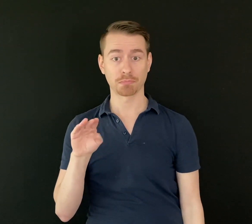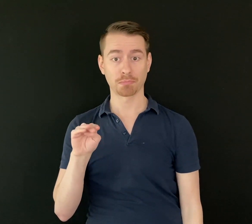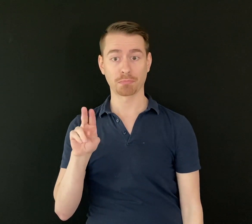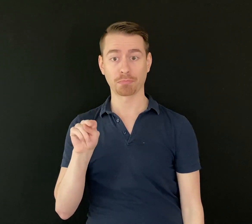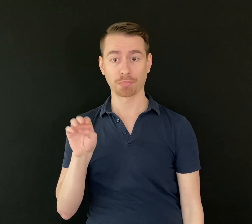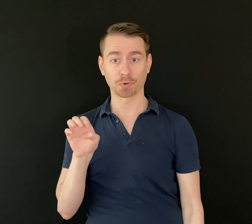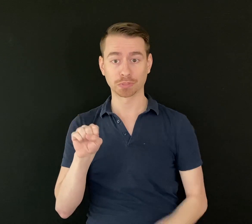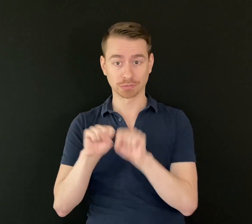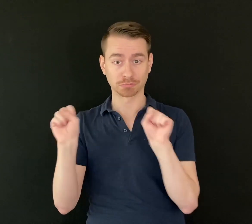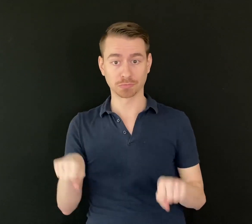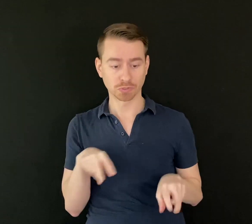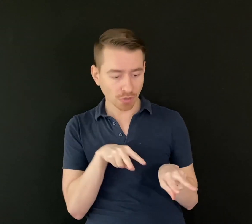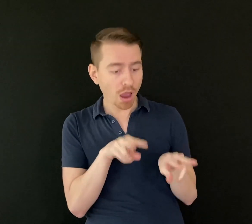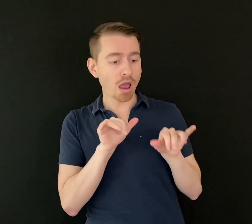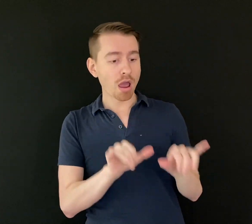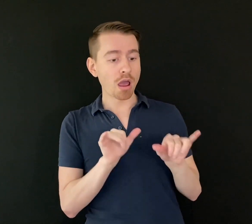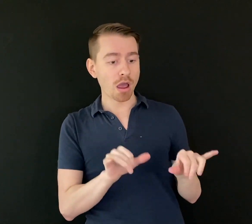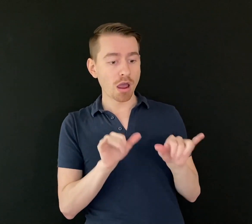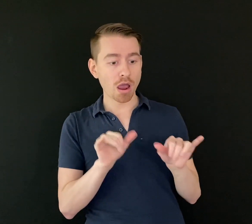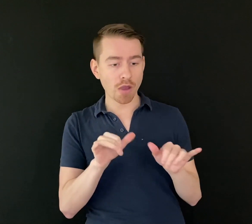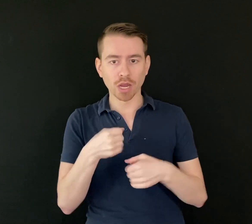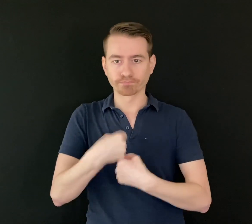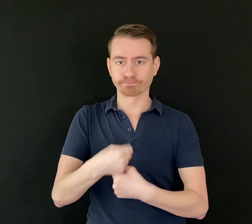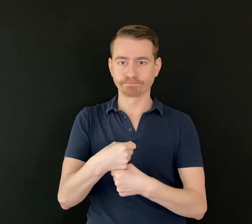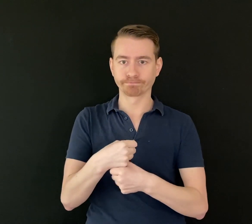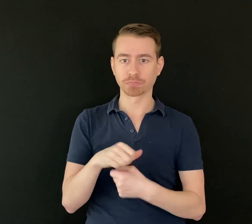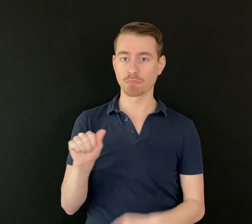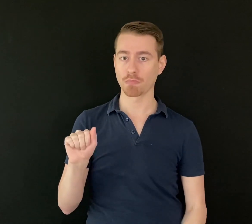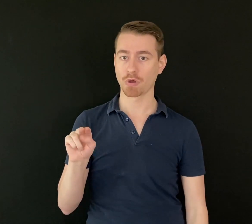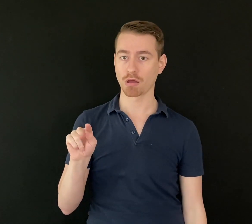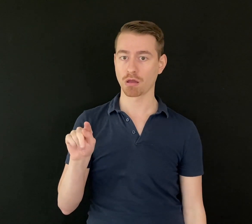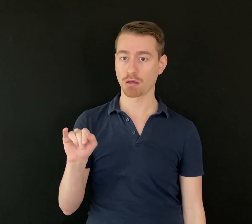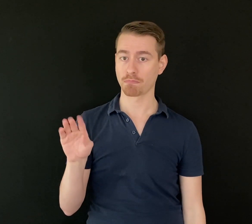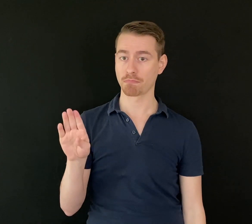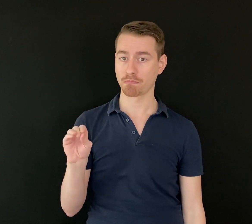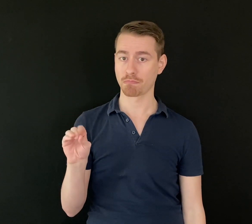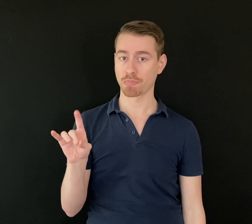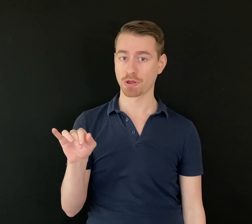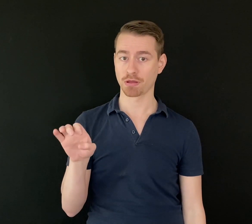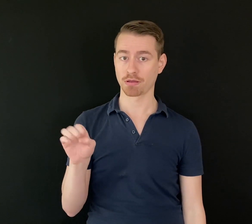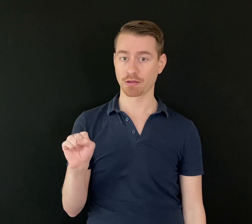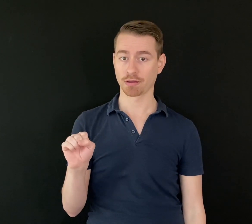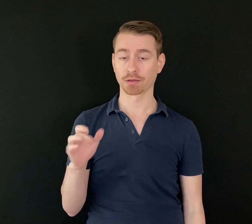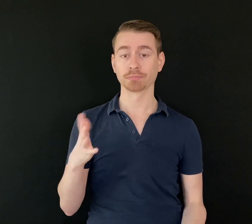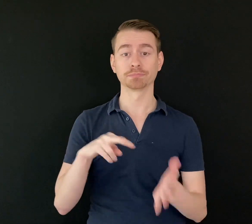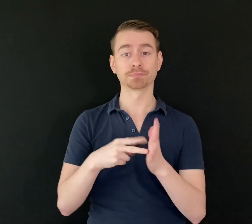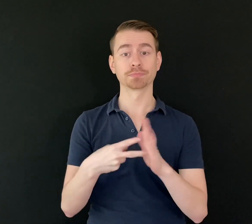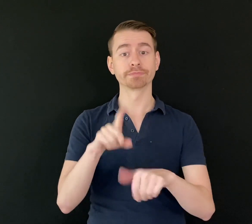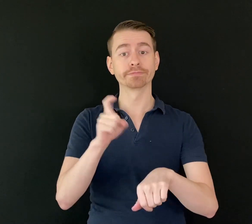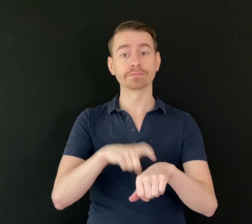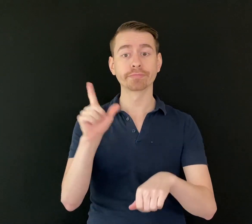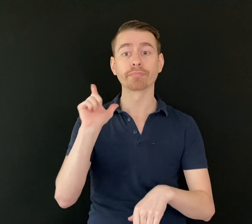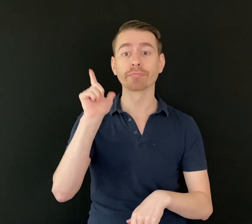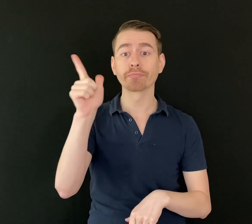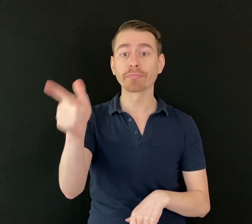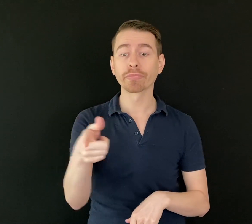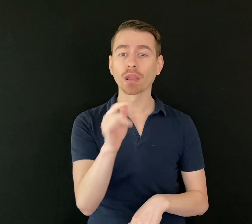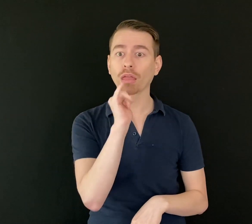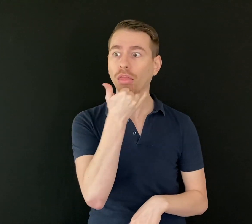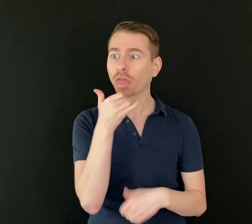Once your immune system gets this information, it starts making antibodies against COVID. This means that when you do come into contact with COVID,